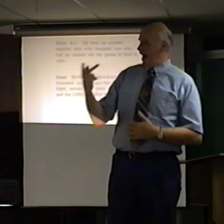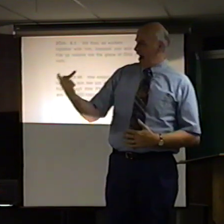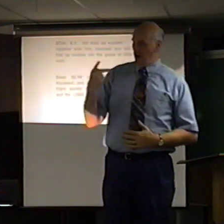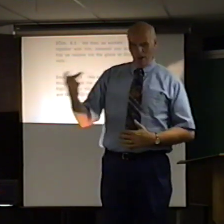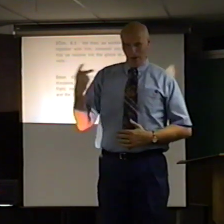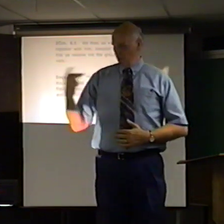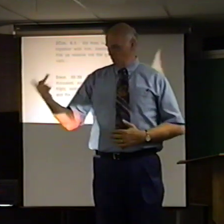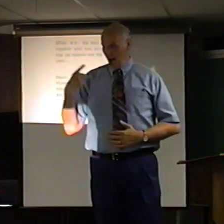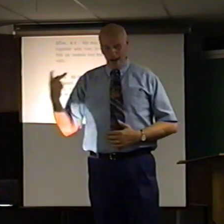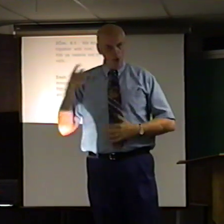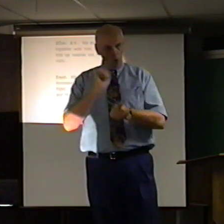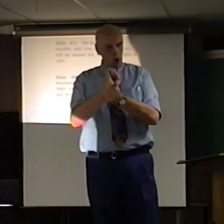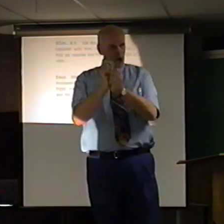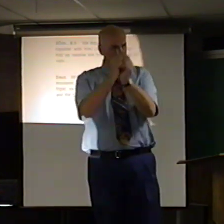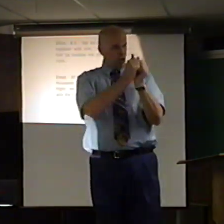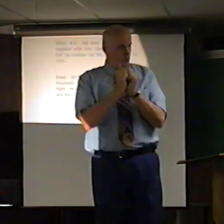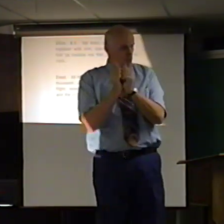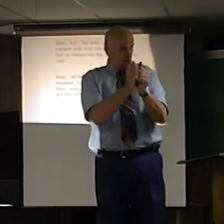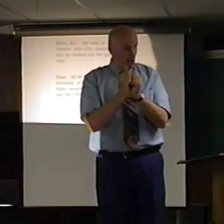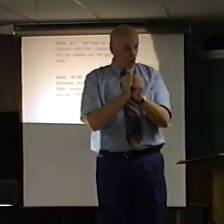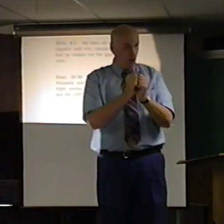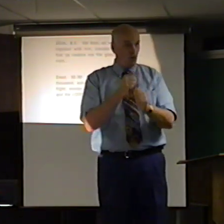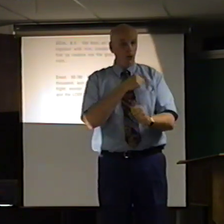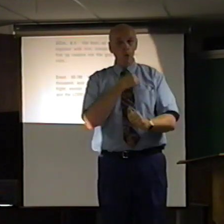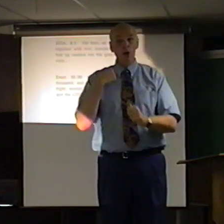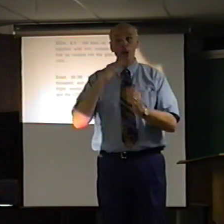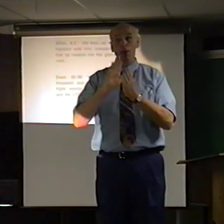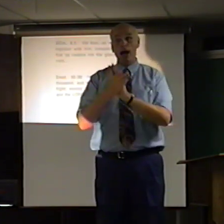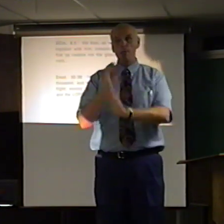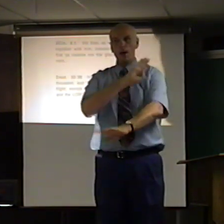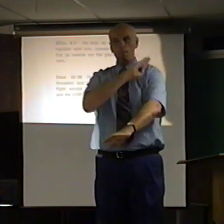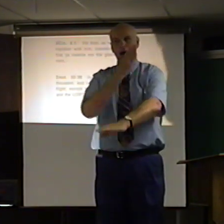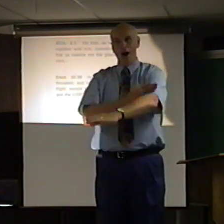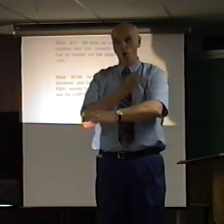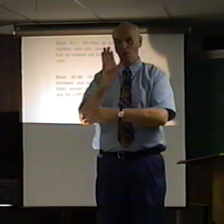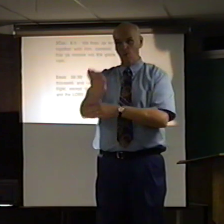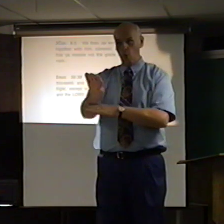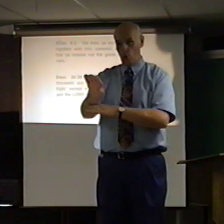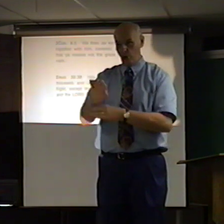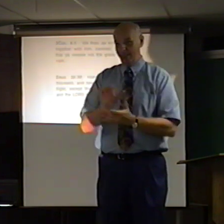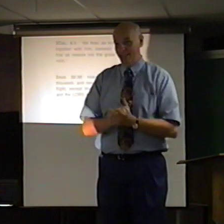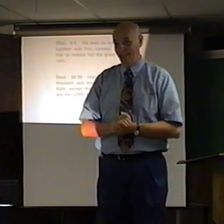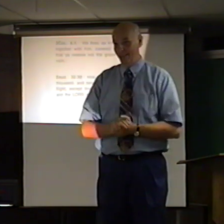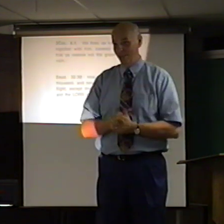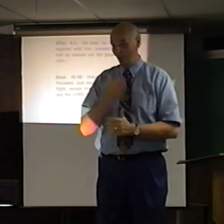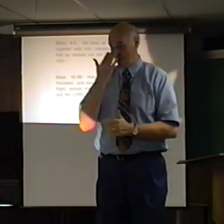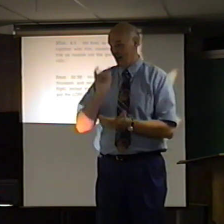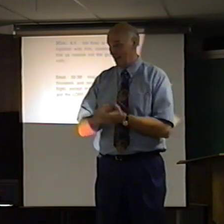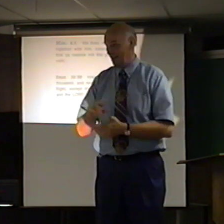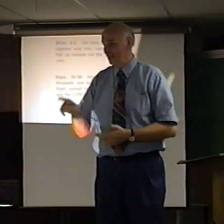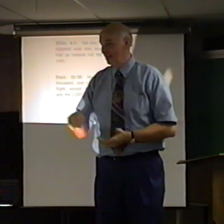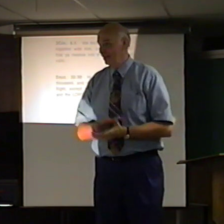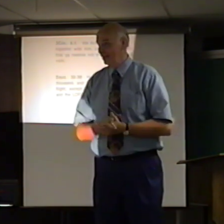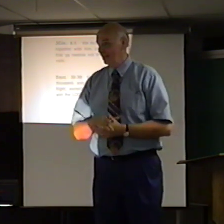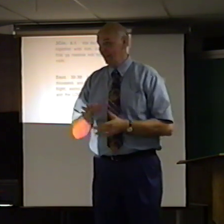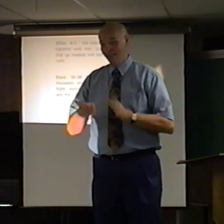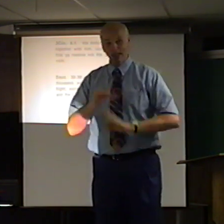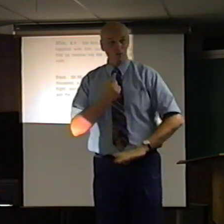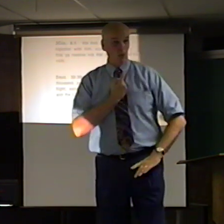By our workings together, we become a power of a force. Okay. Instead